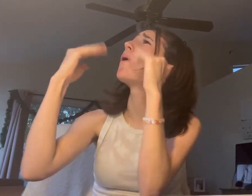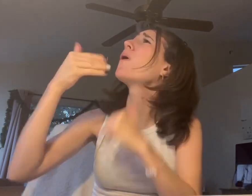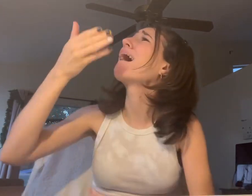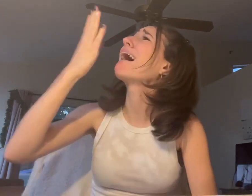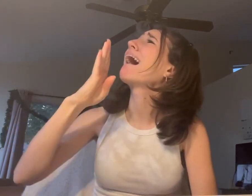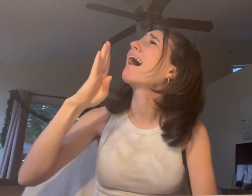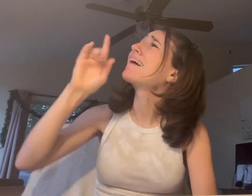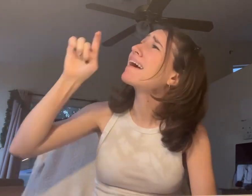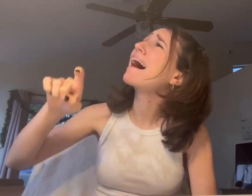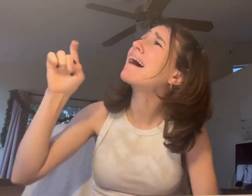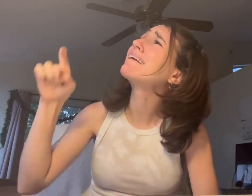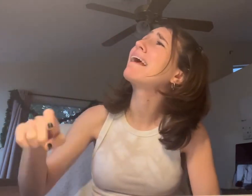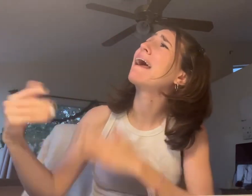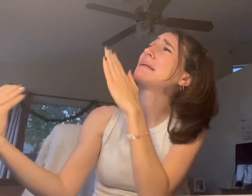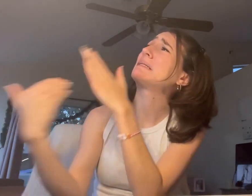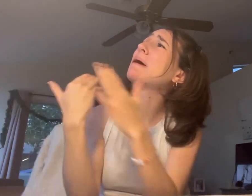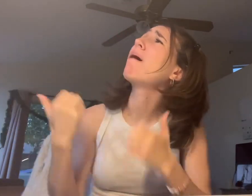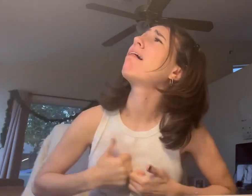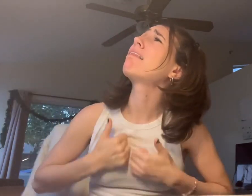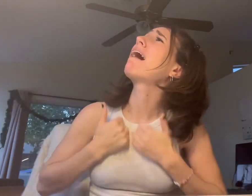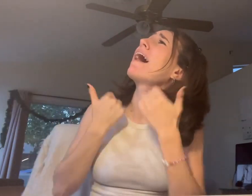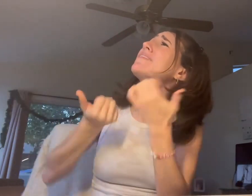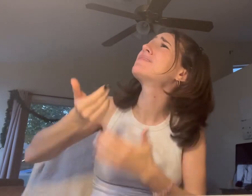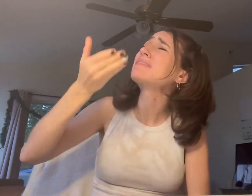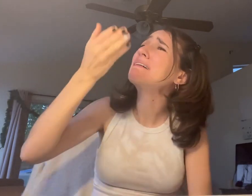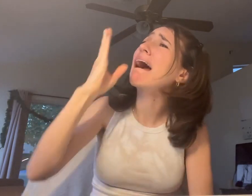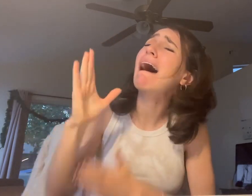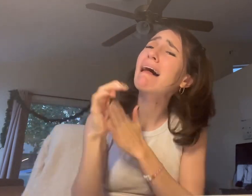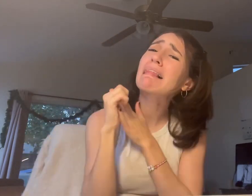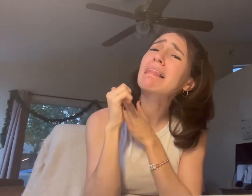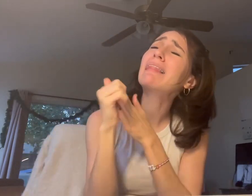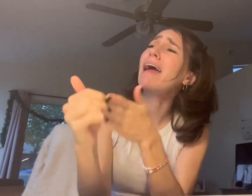And she you her away.